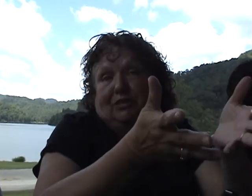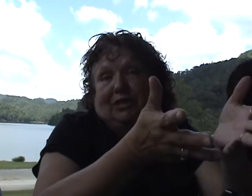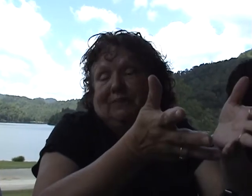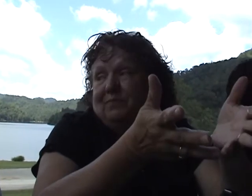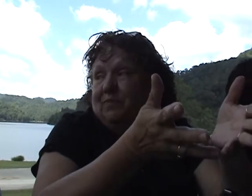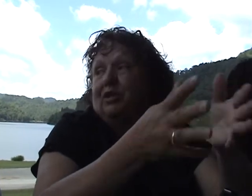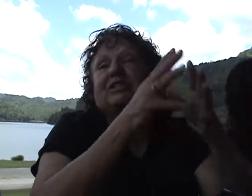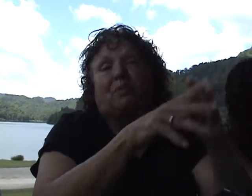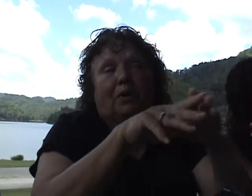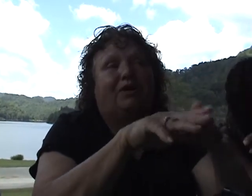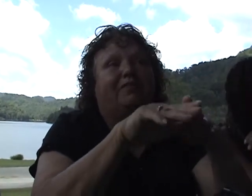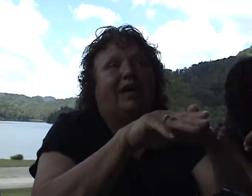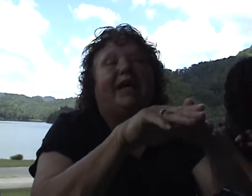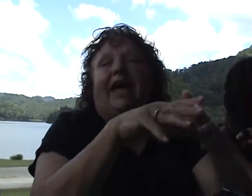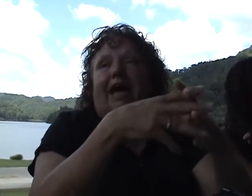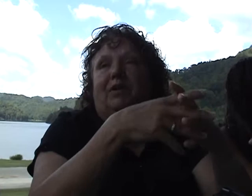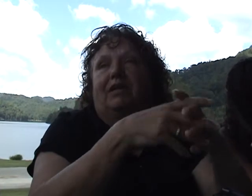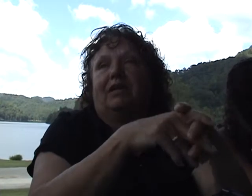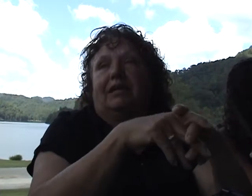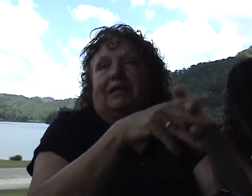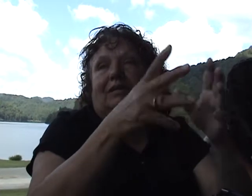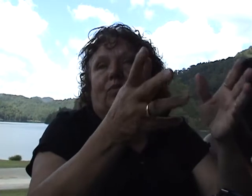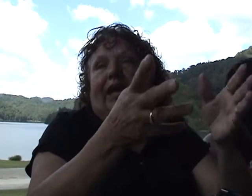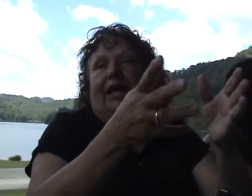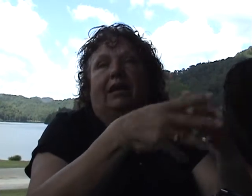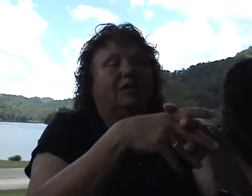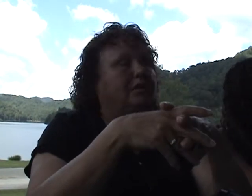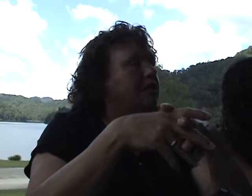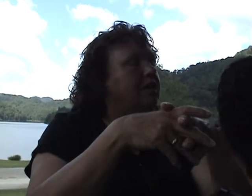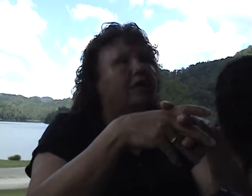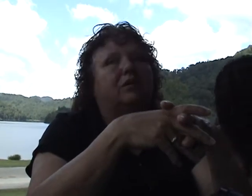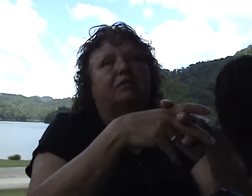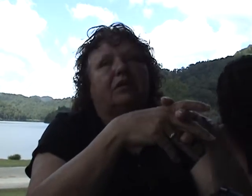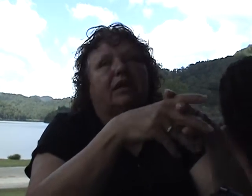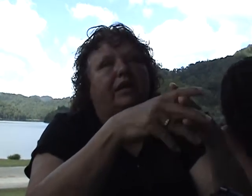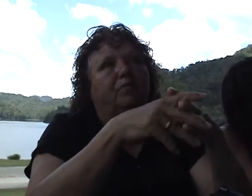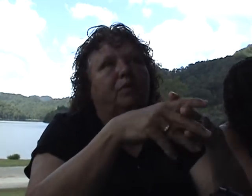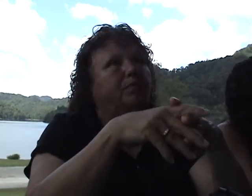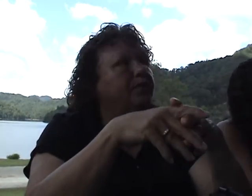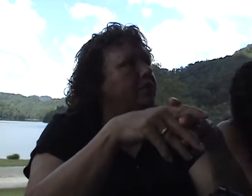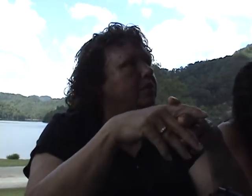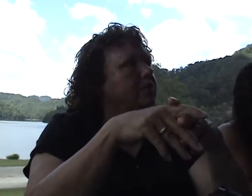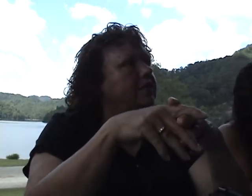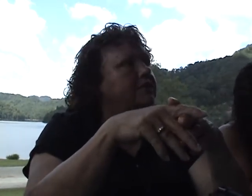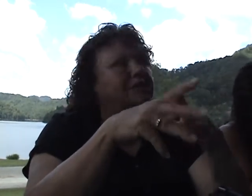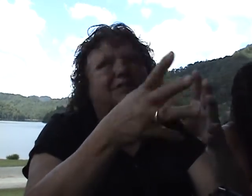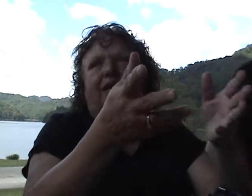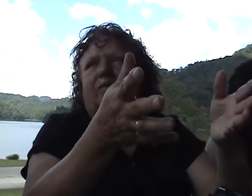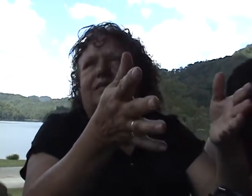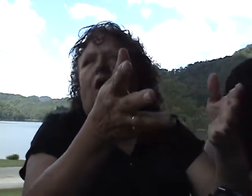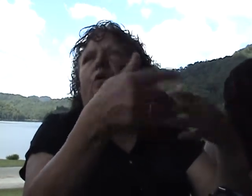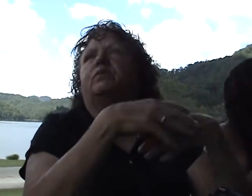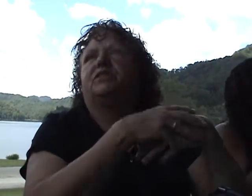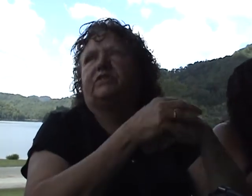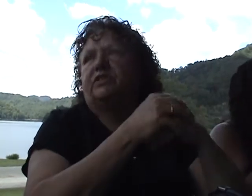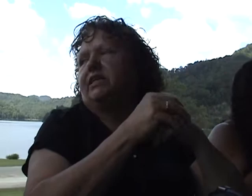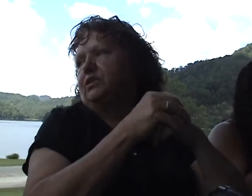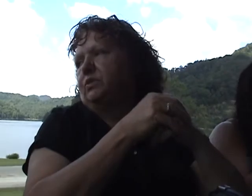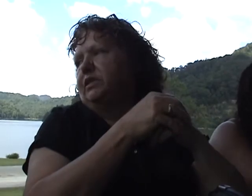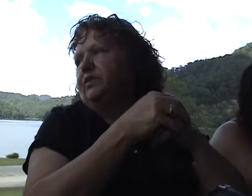up. There is a butterfly. I mean, we had a, I can't remember, it seems like it was, oh, it was the first day of school dinner.